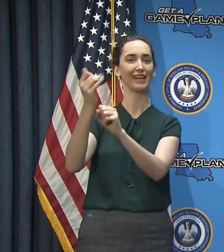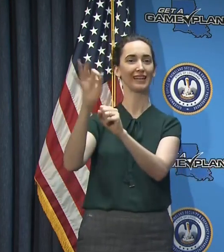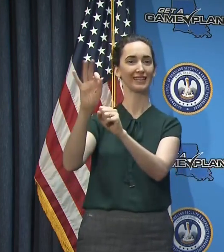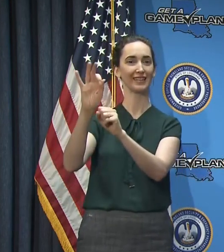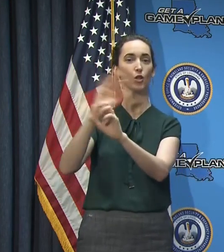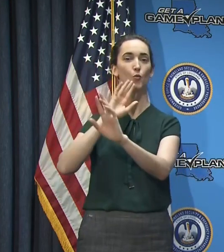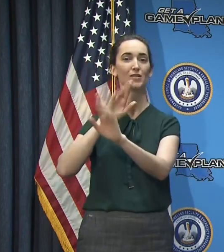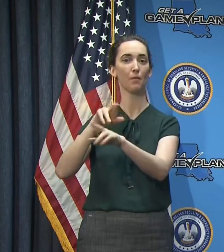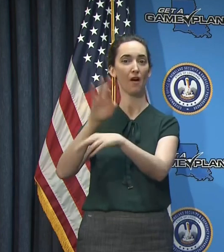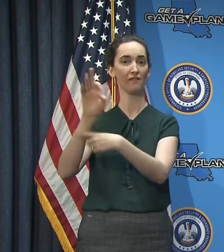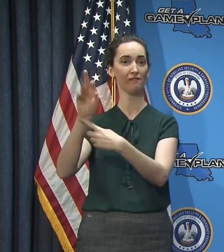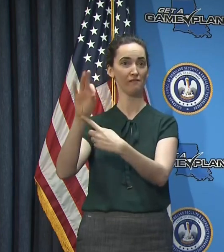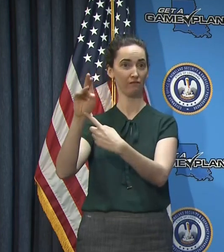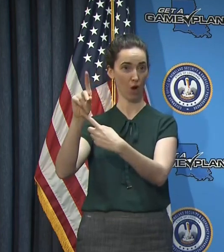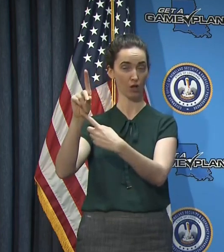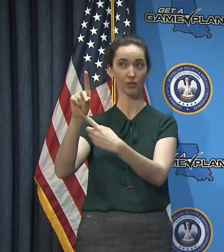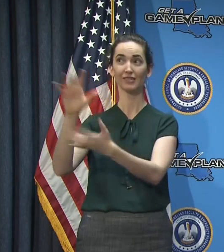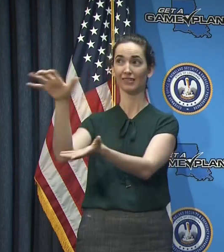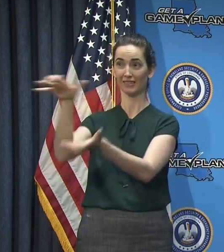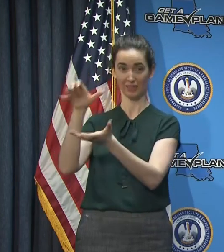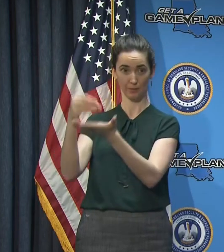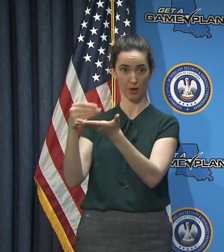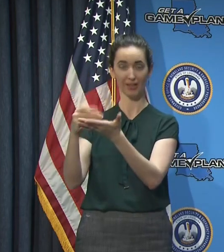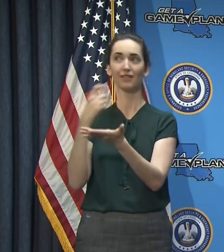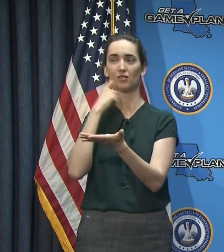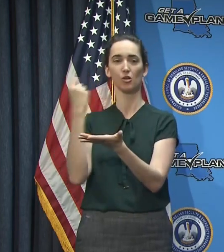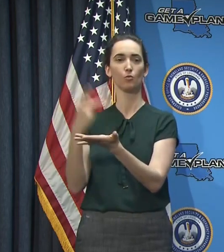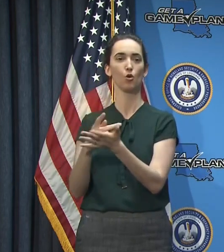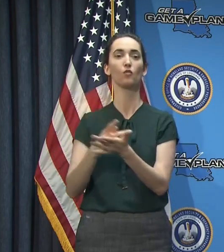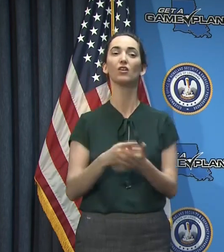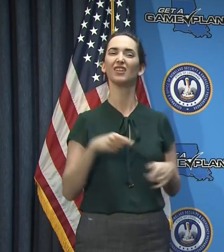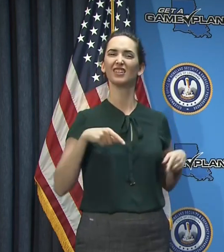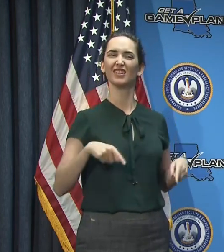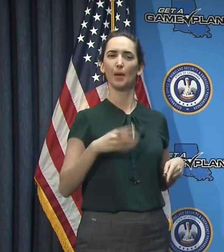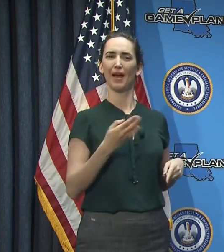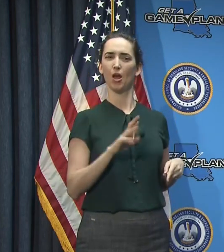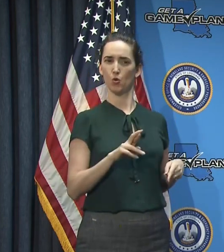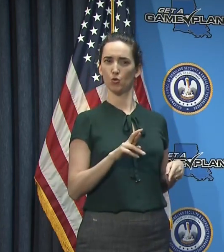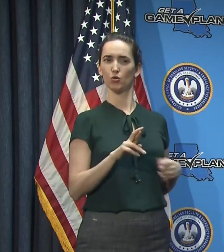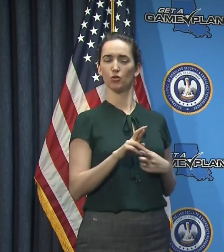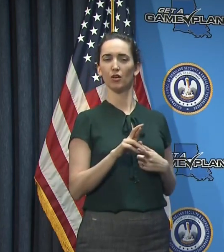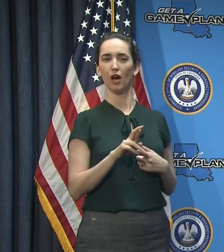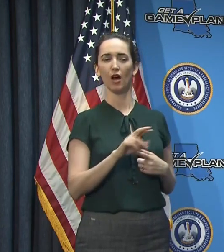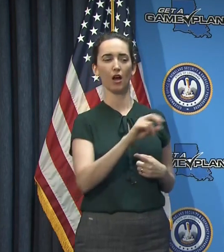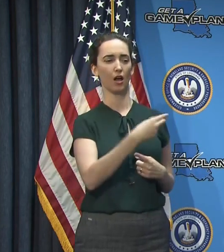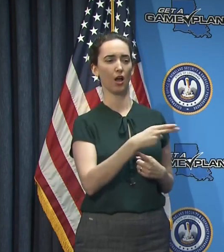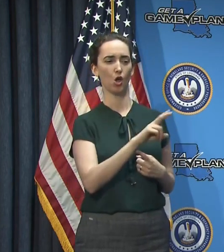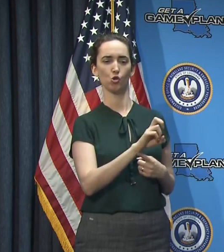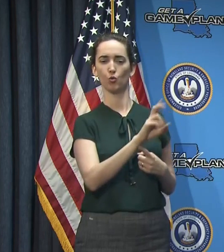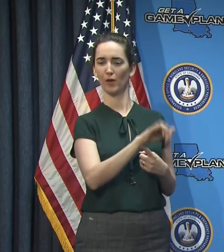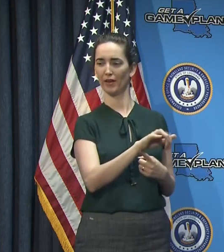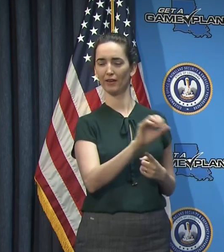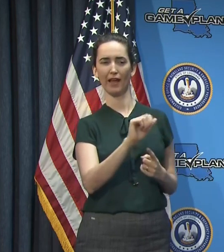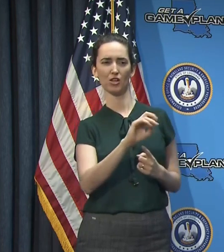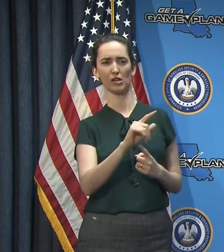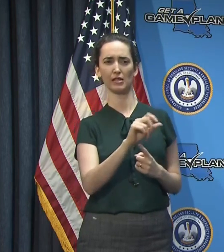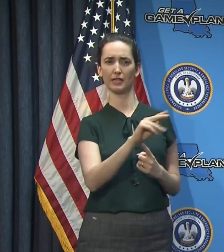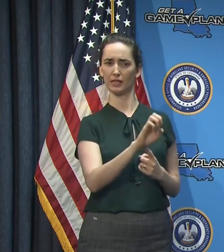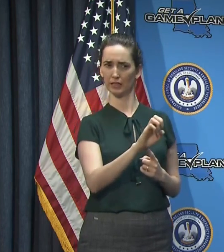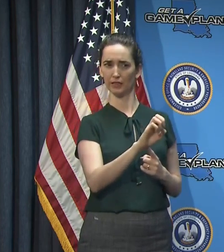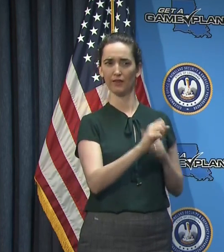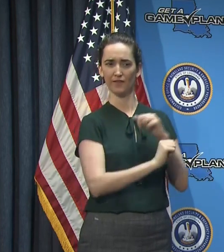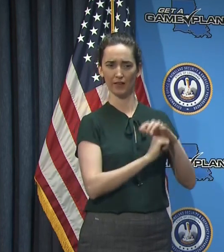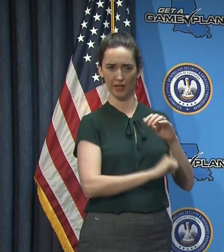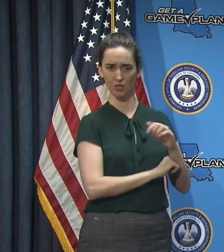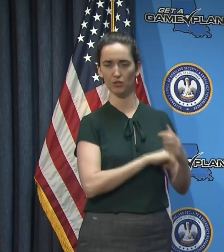remember that the Baton Rouge Area Foundation, the Huey and Angelina Wilson Foundation, and the Irene W and C.B.